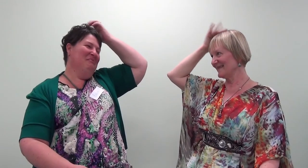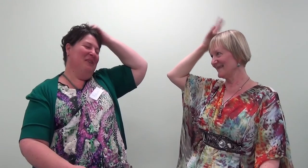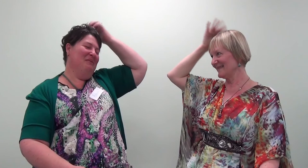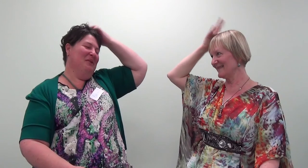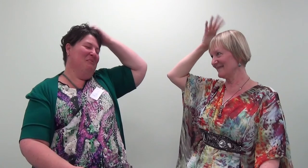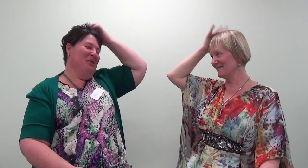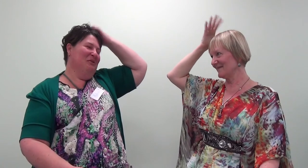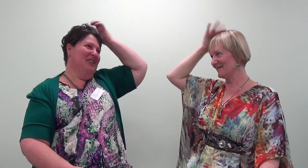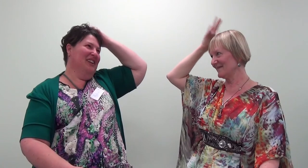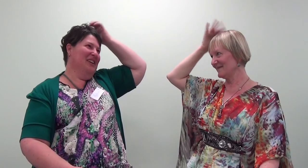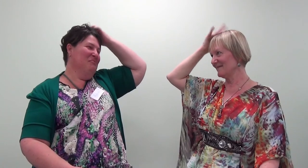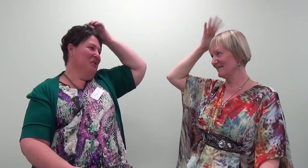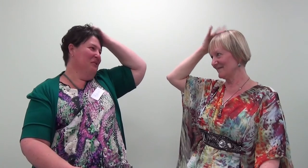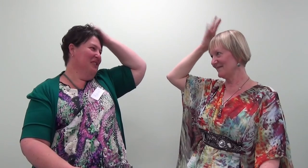Maybe I'm perfectly imperfect.